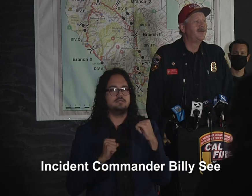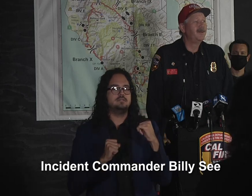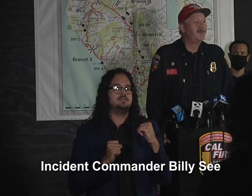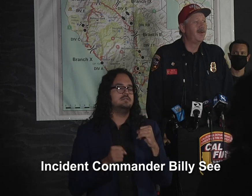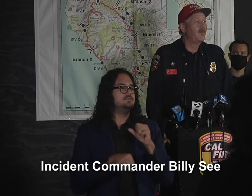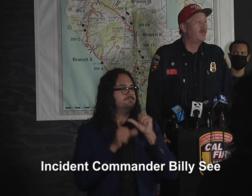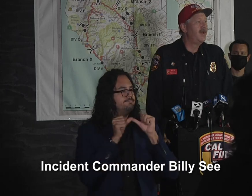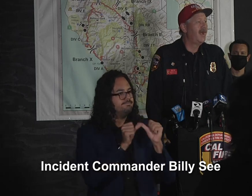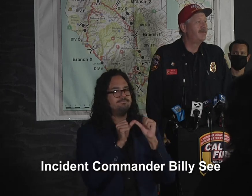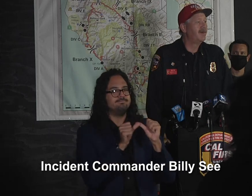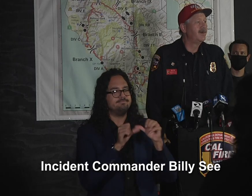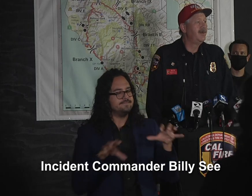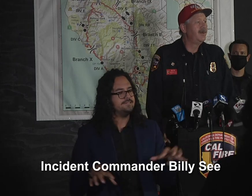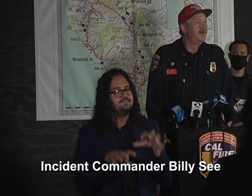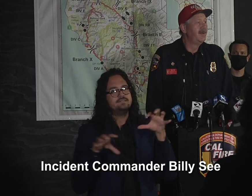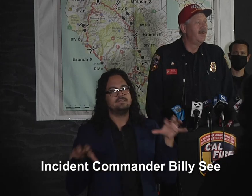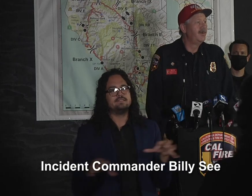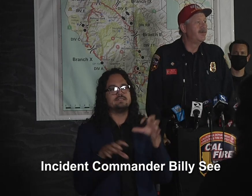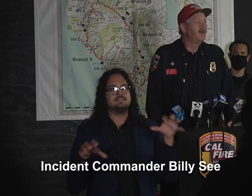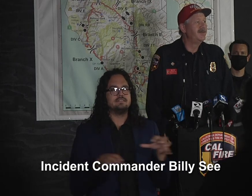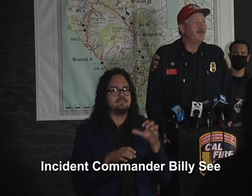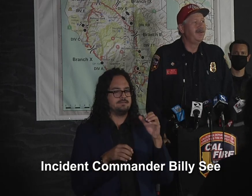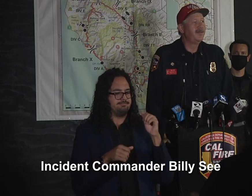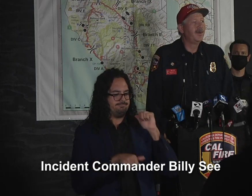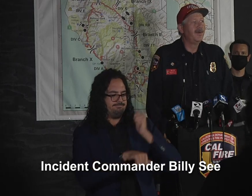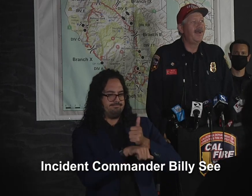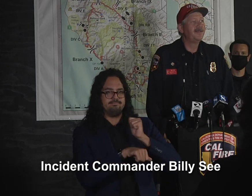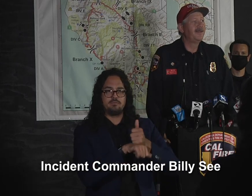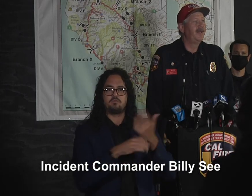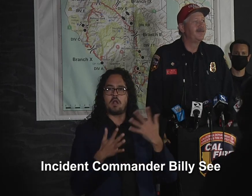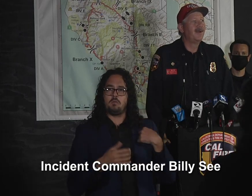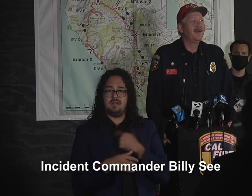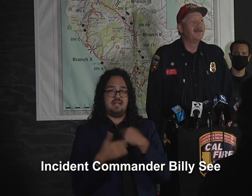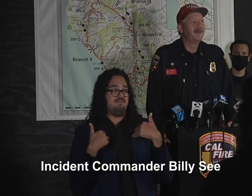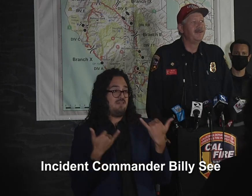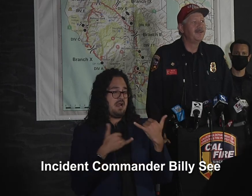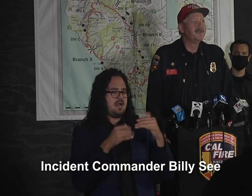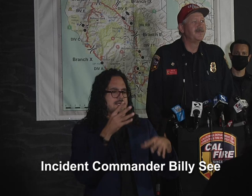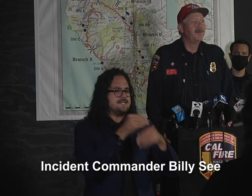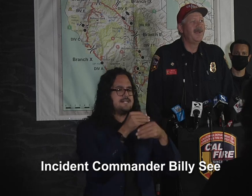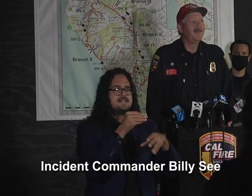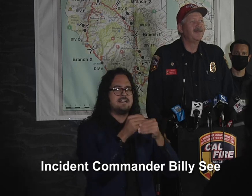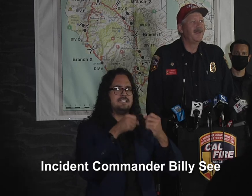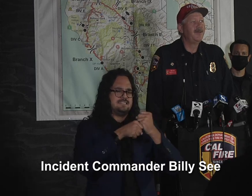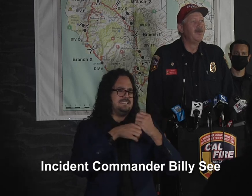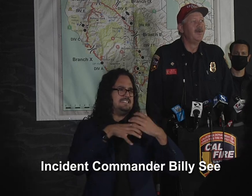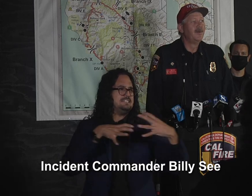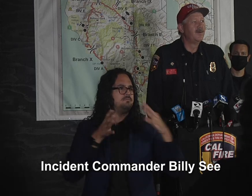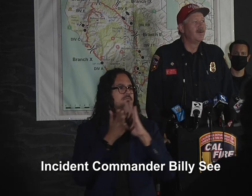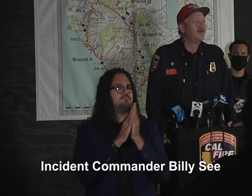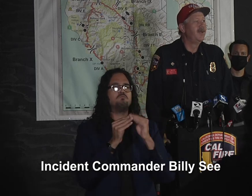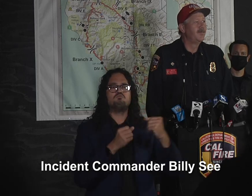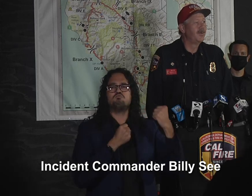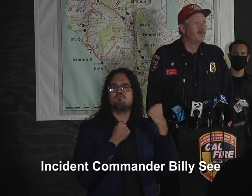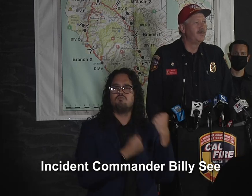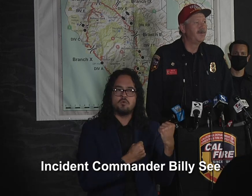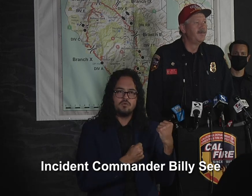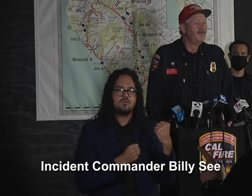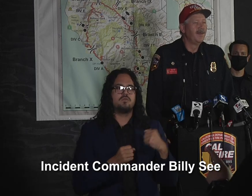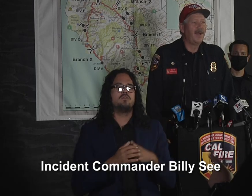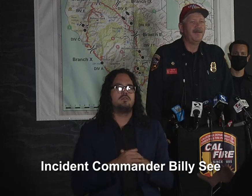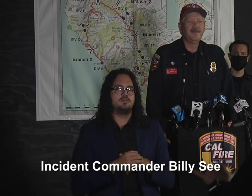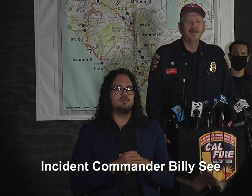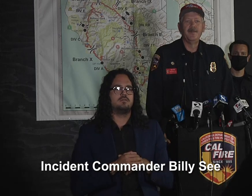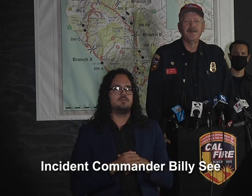hard to develop what we have currently, and we will continue to progress as long as the conditions remain the same or improve.